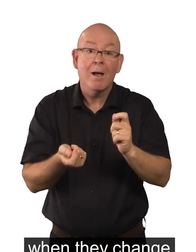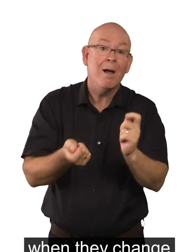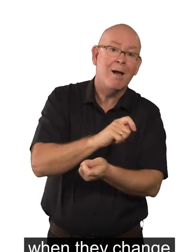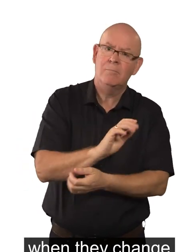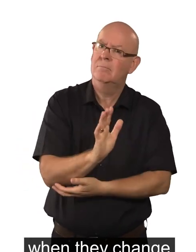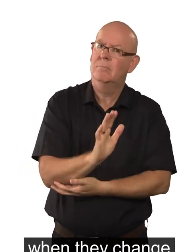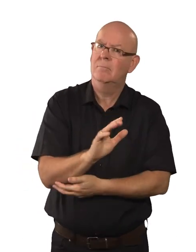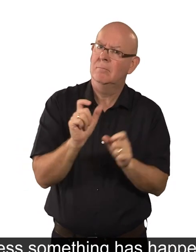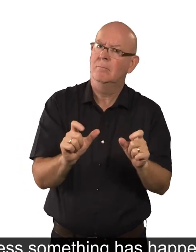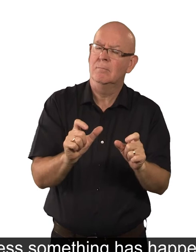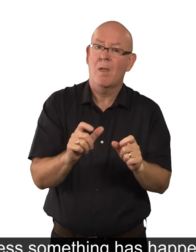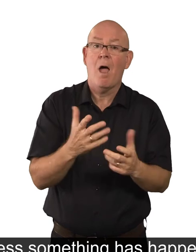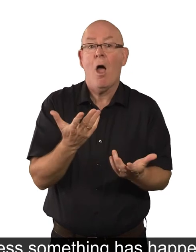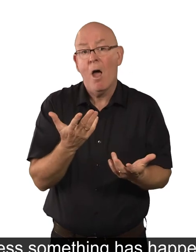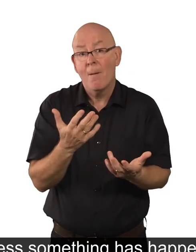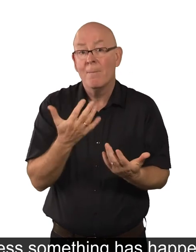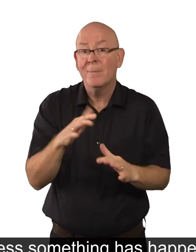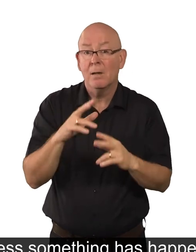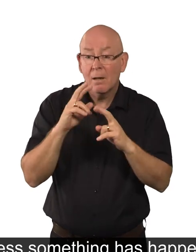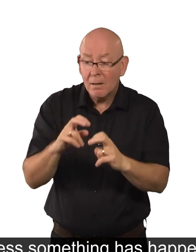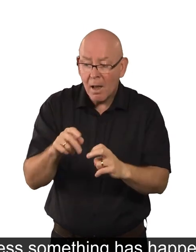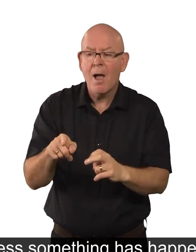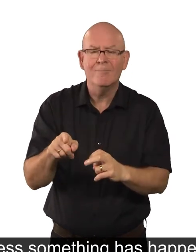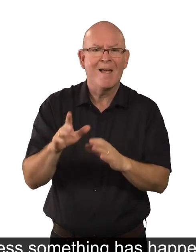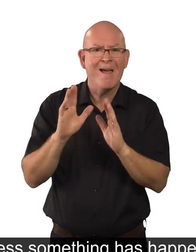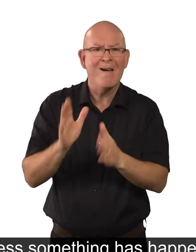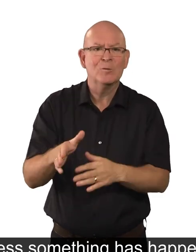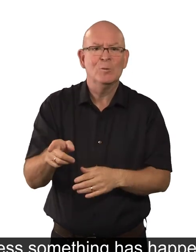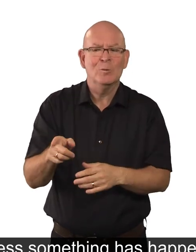unless something has happened that changes their circumstances.